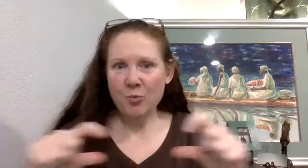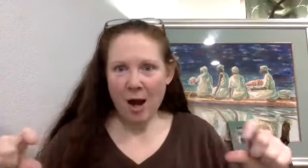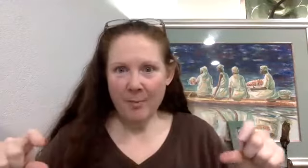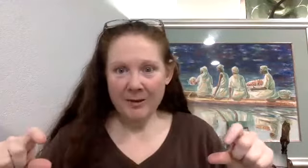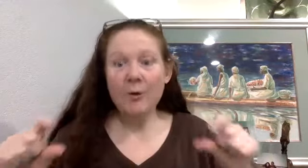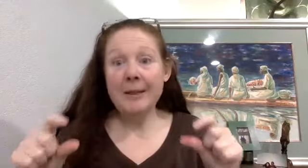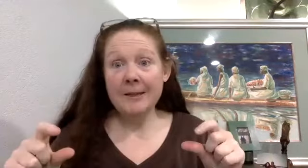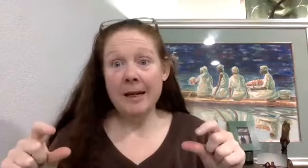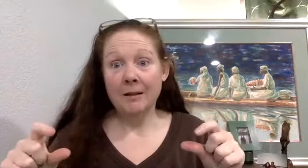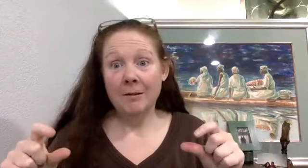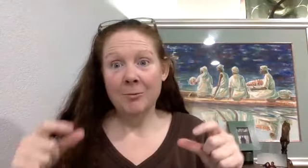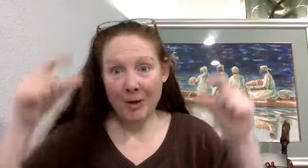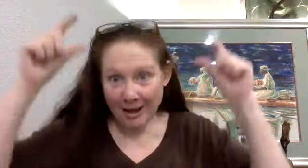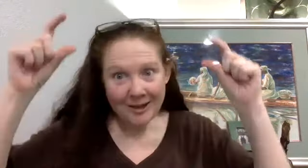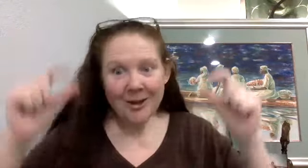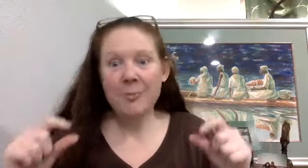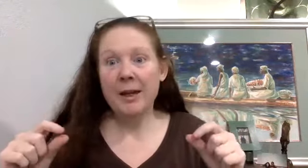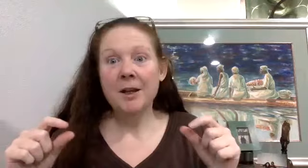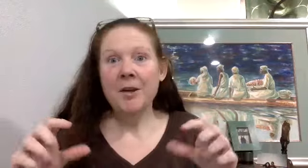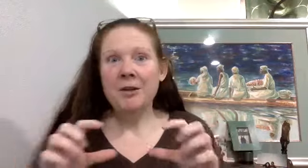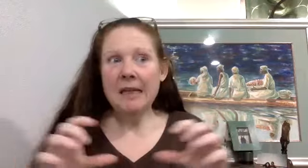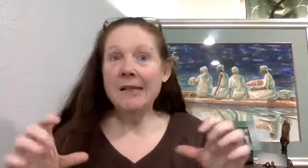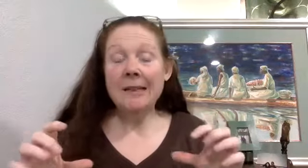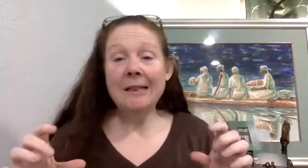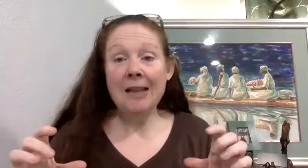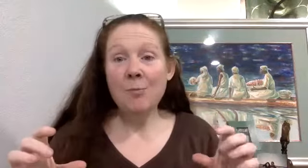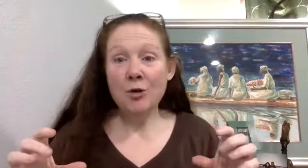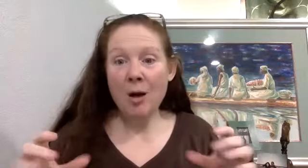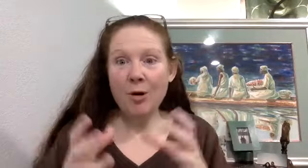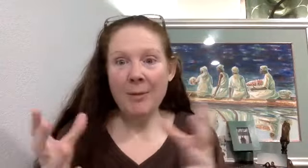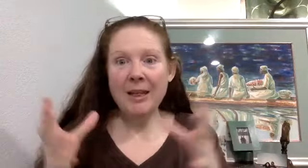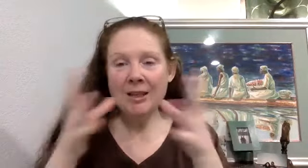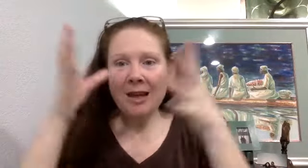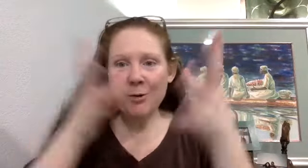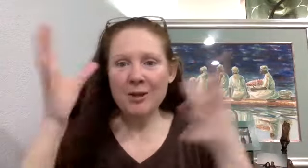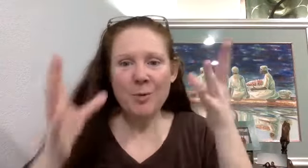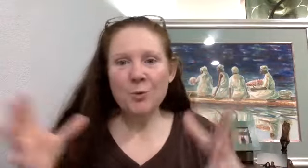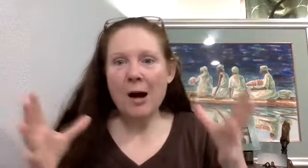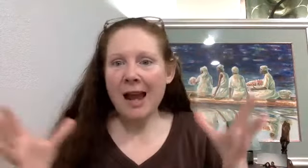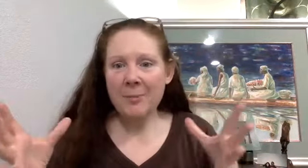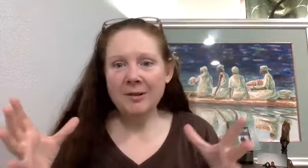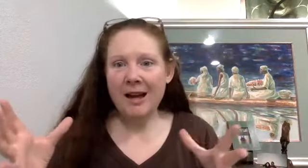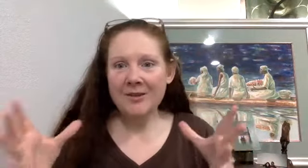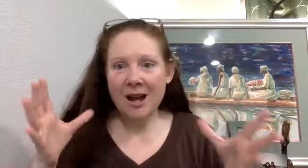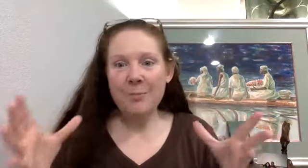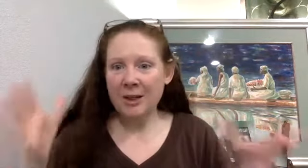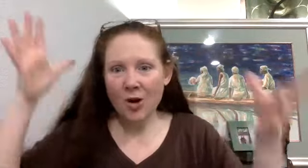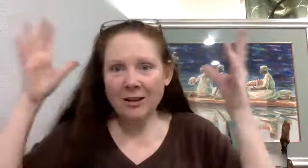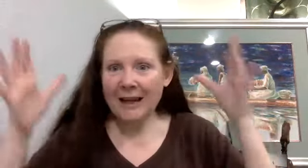broad base. So Disney, I like to go big. Disney is in a lot more trouble. I mean, it's like one of the most well-capitalized companies. We're all like,